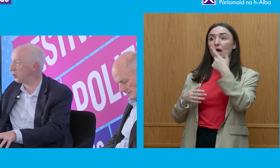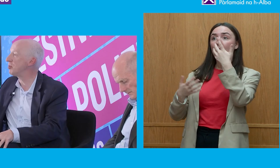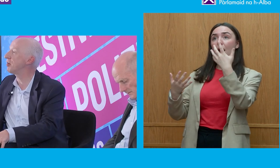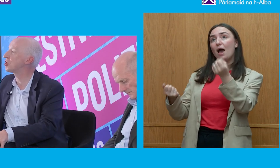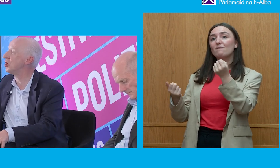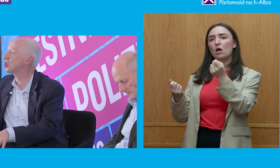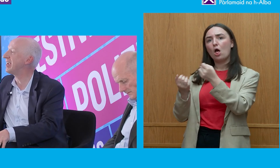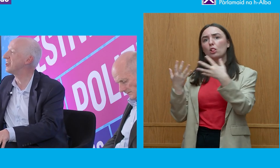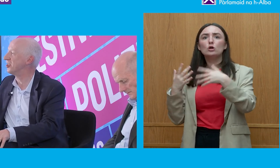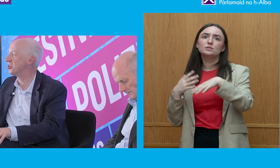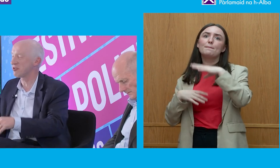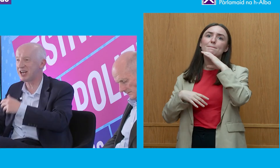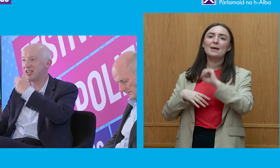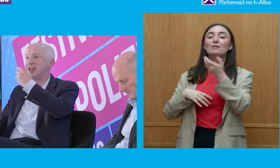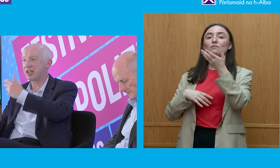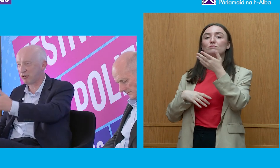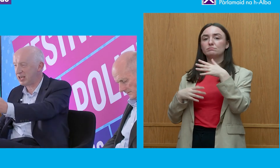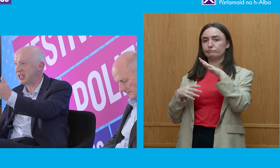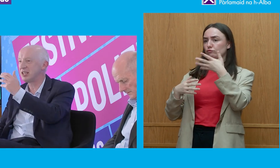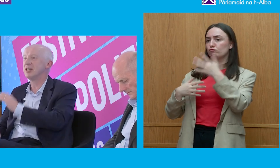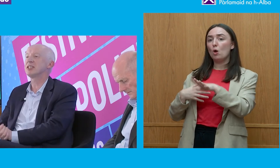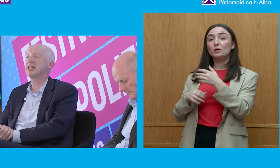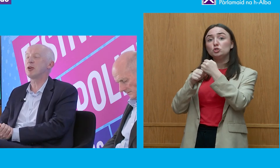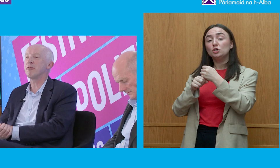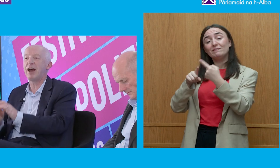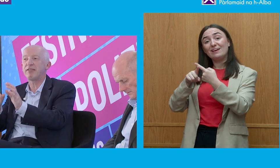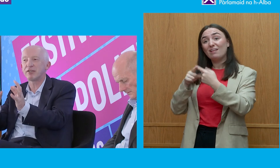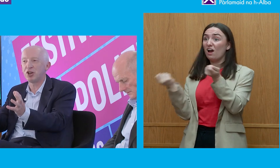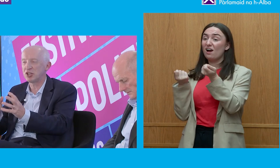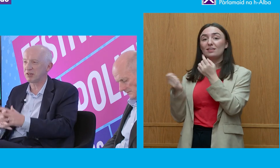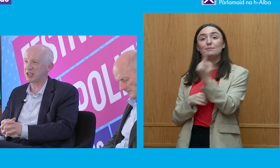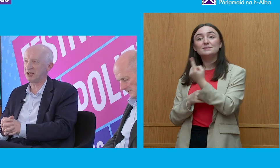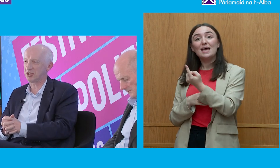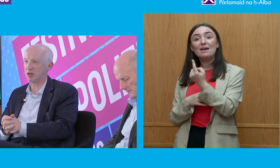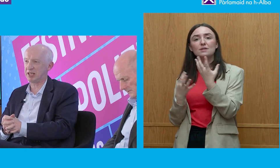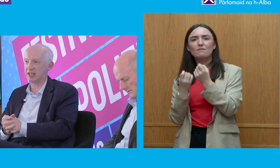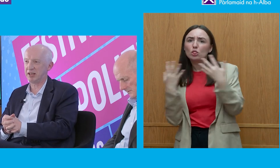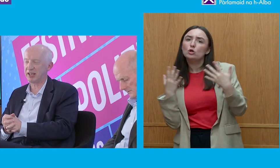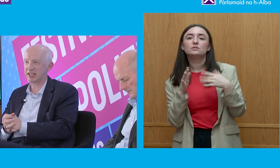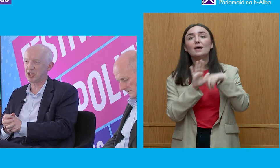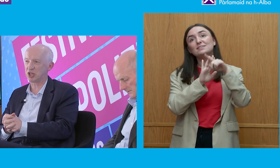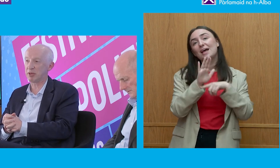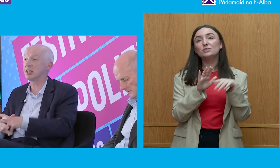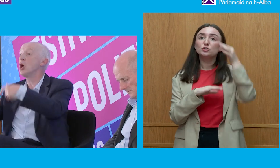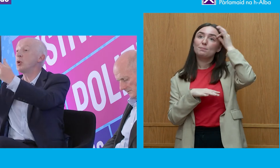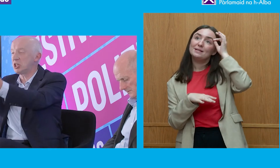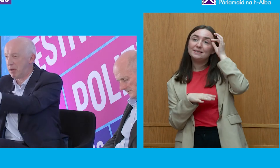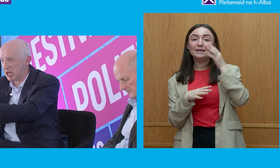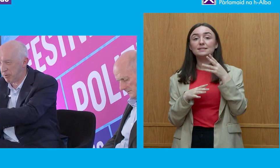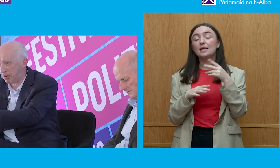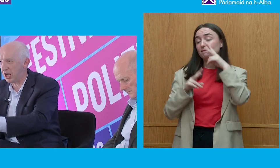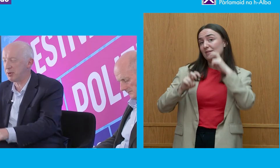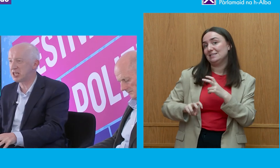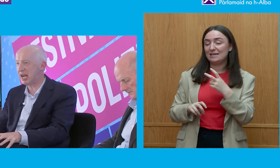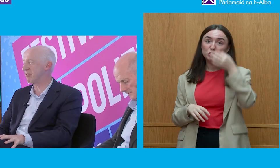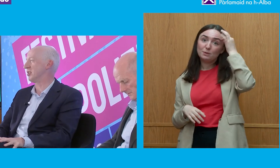clergymen of the church of england right they created you know various versions of standards committees and investigation committees which is